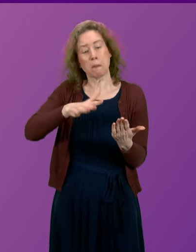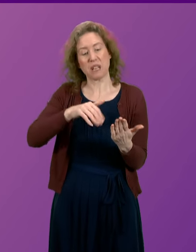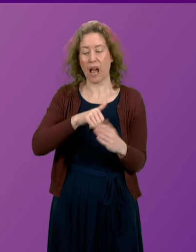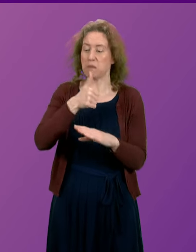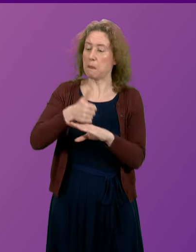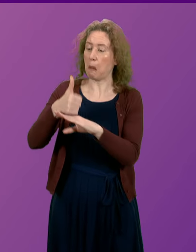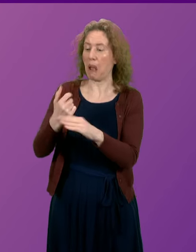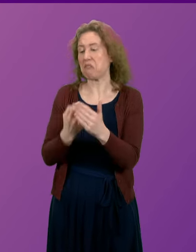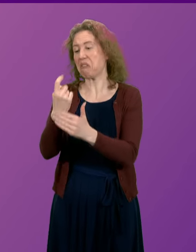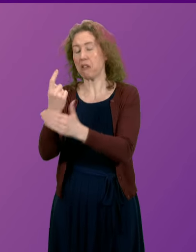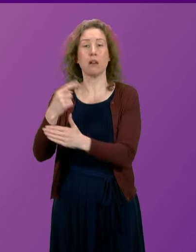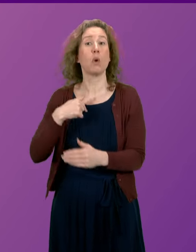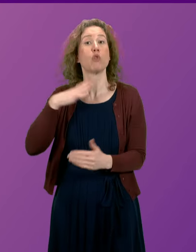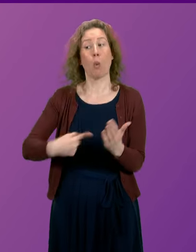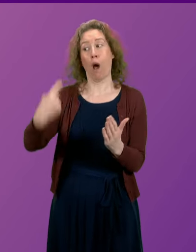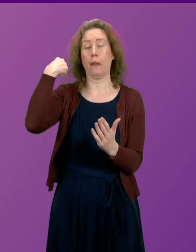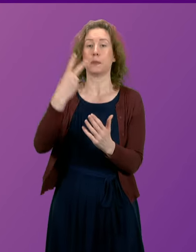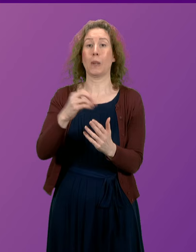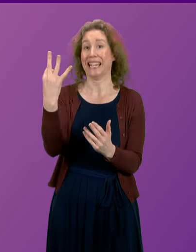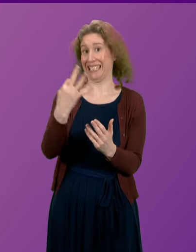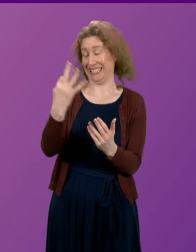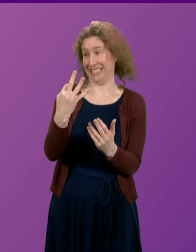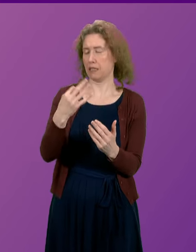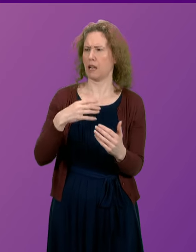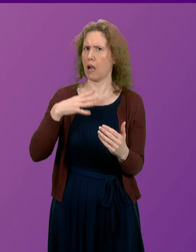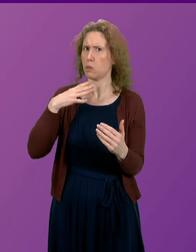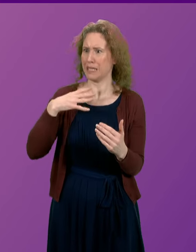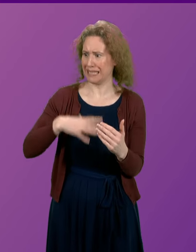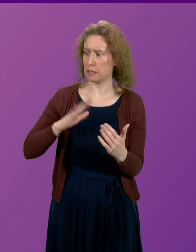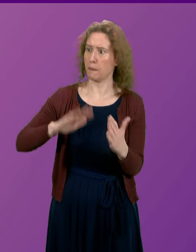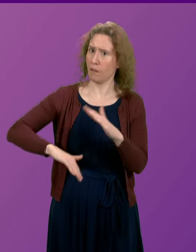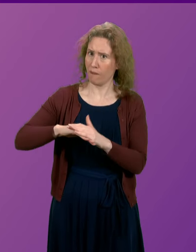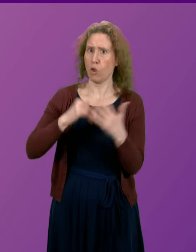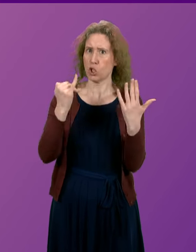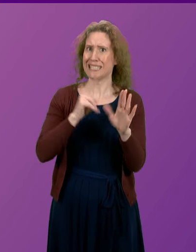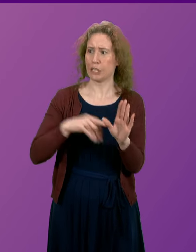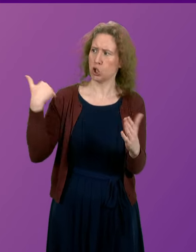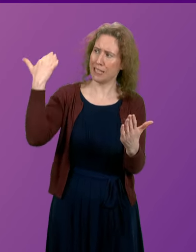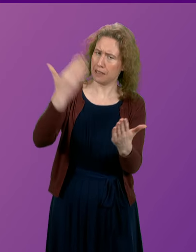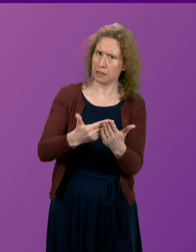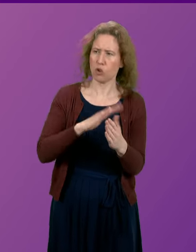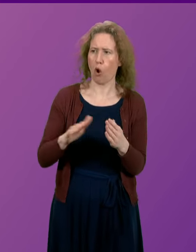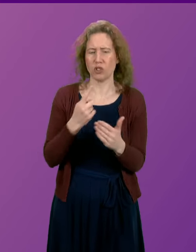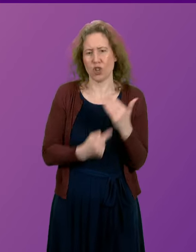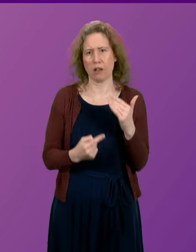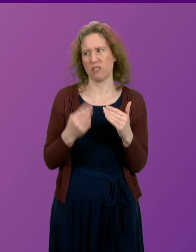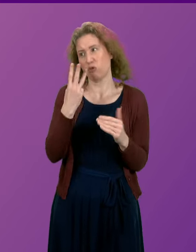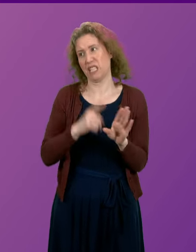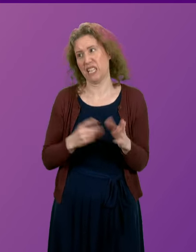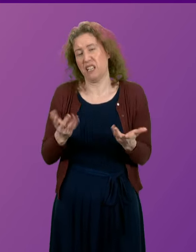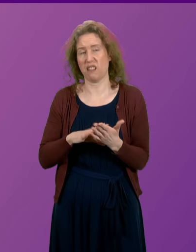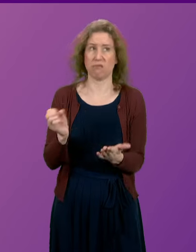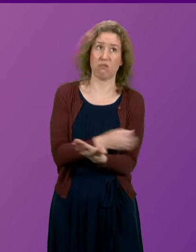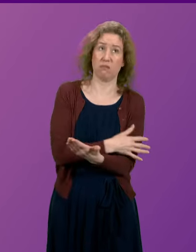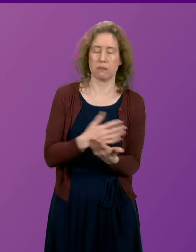They were required in 2018, and they were required for the entire six-year period since then, not just for three years.